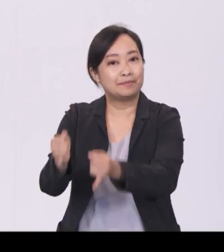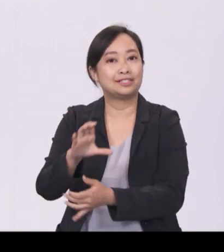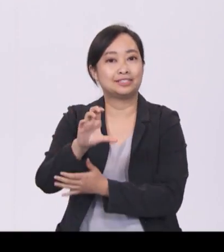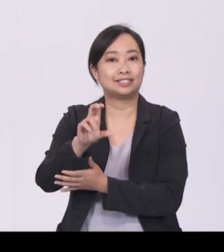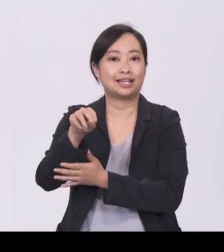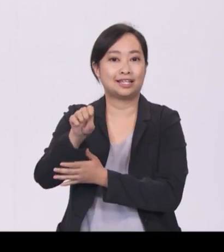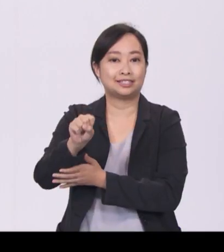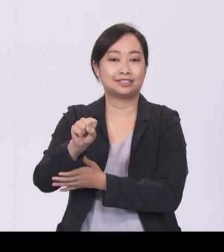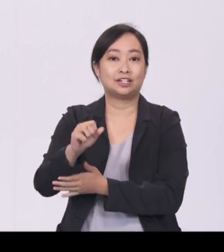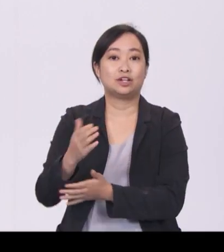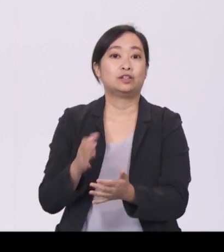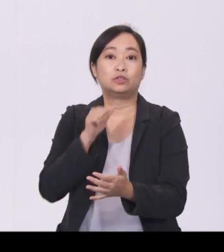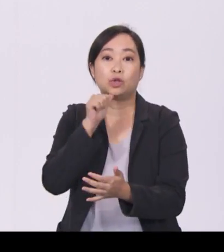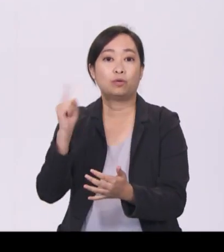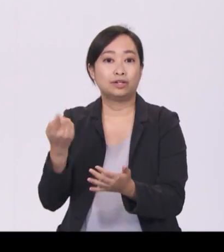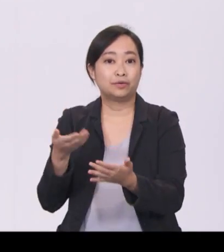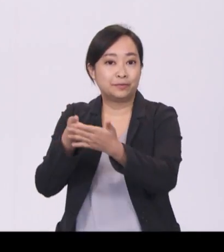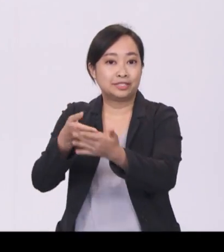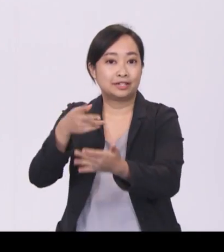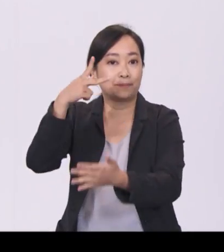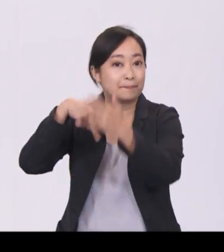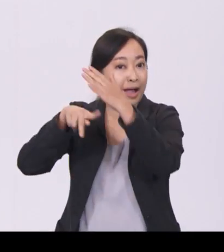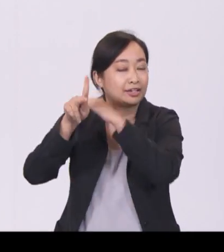but all seniors aged 65 and above.